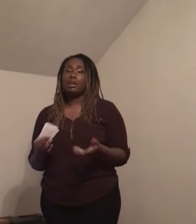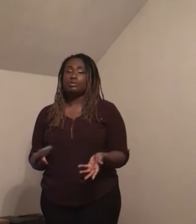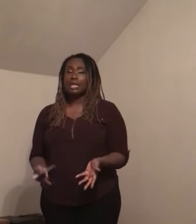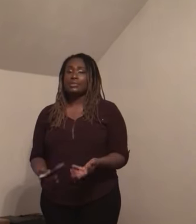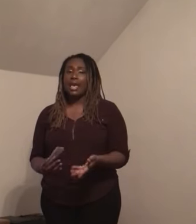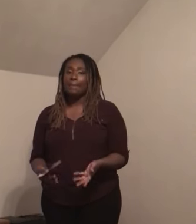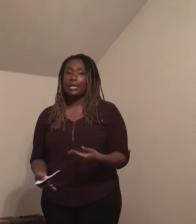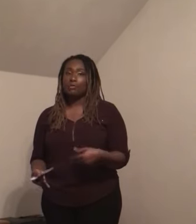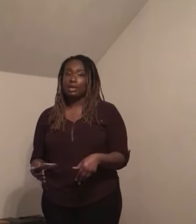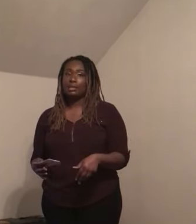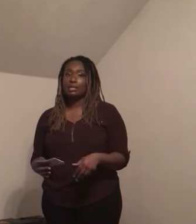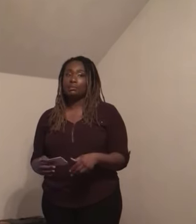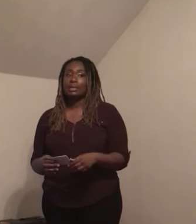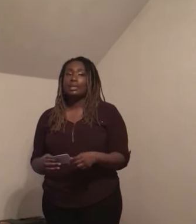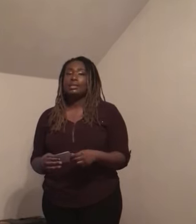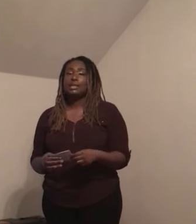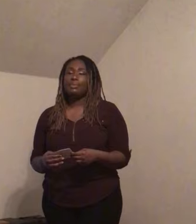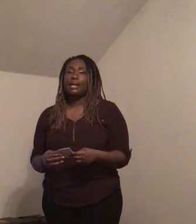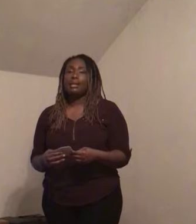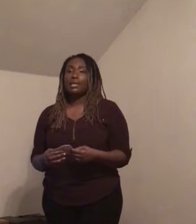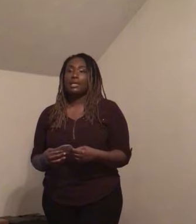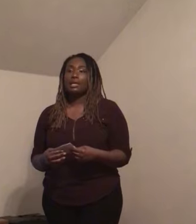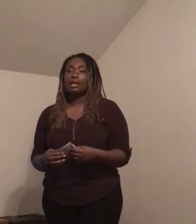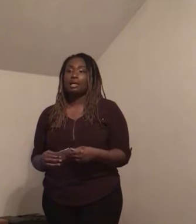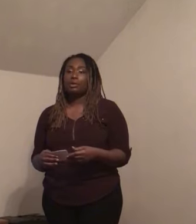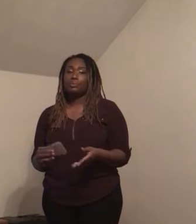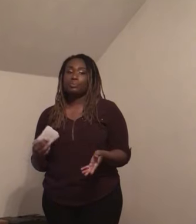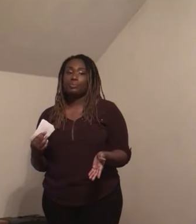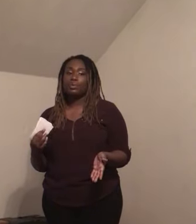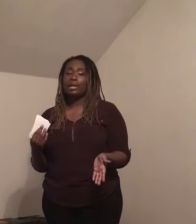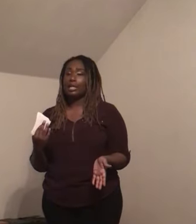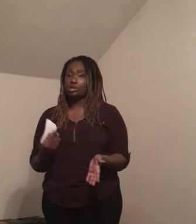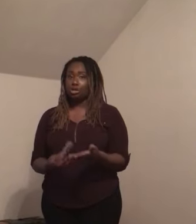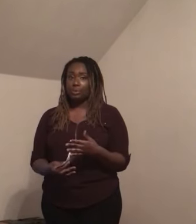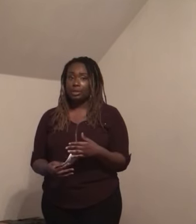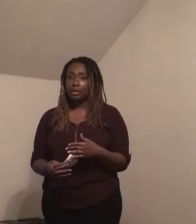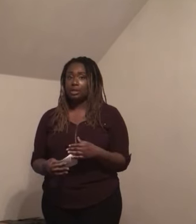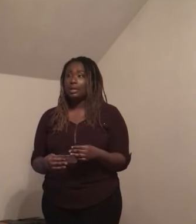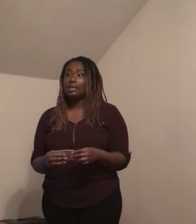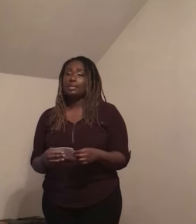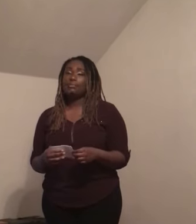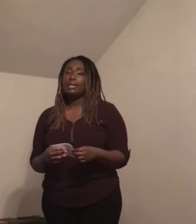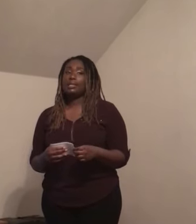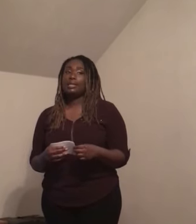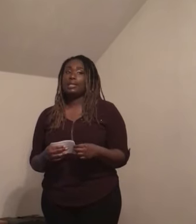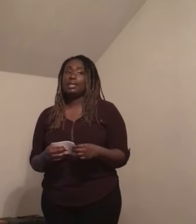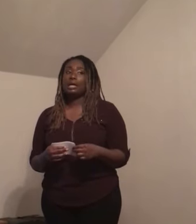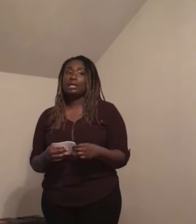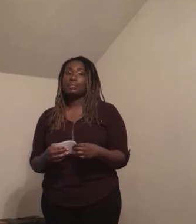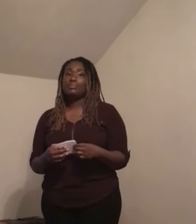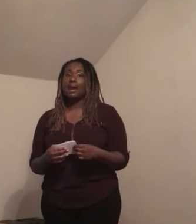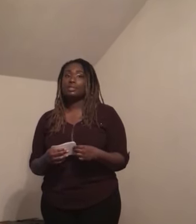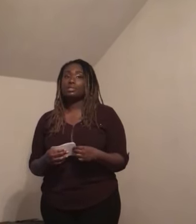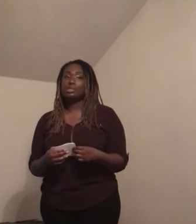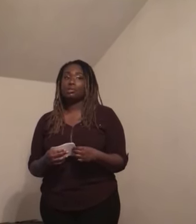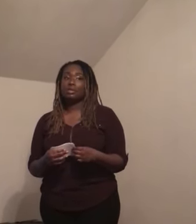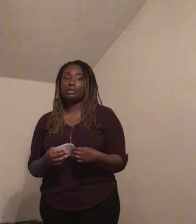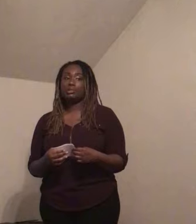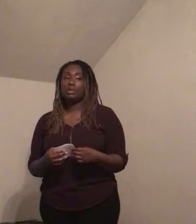understand what's happening around them. They may need an interpreter. They may need somebody to show them